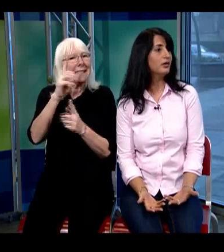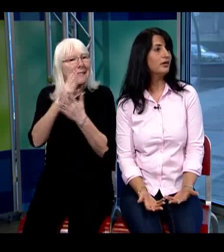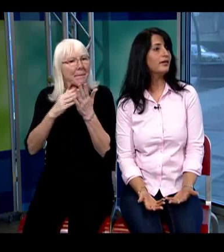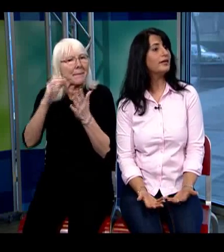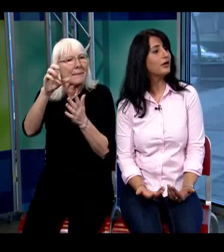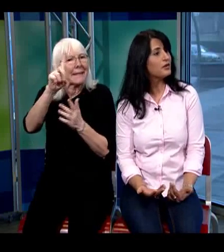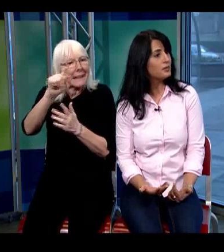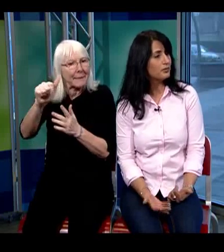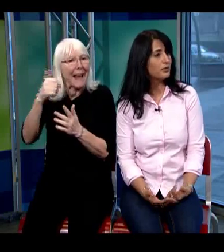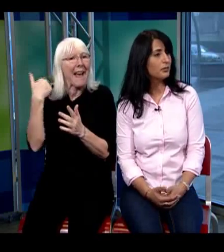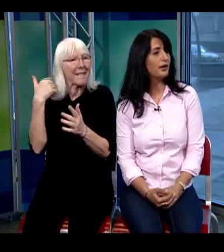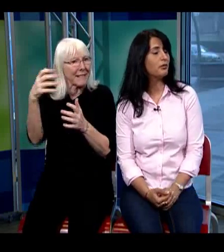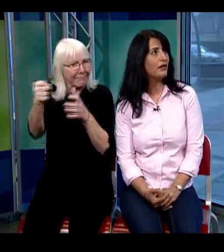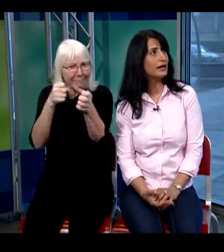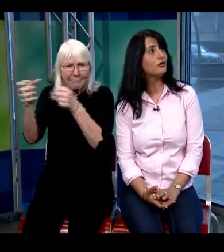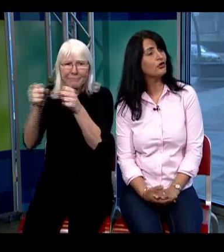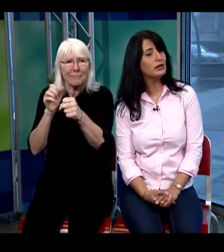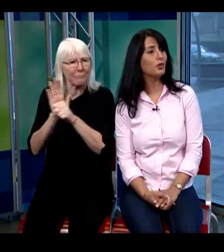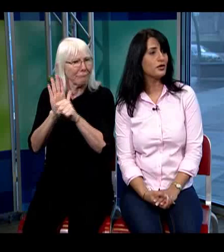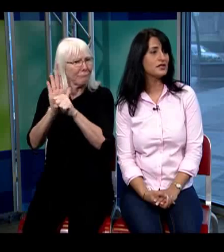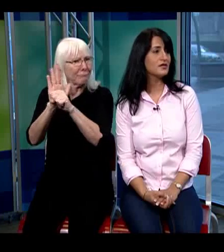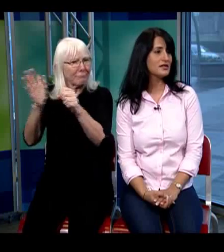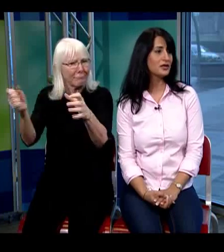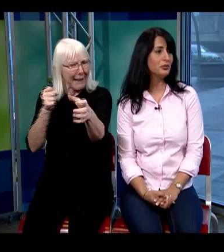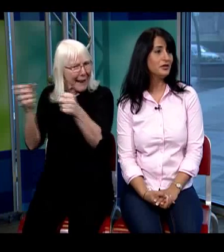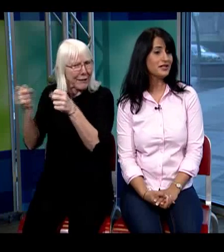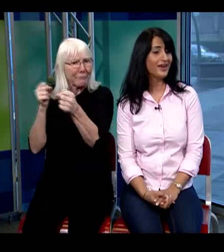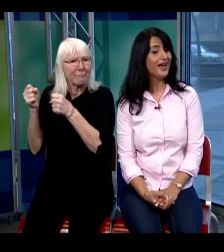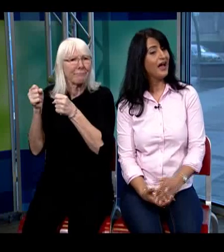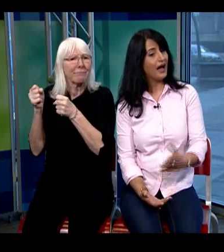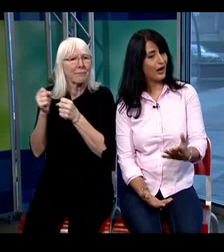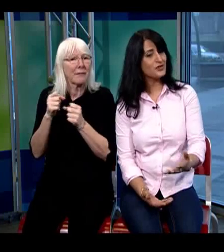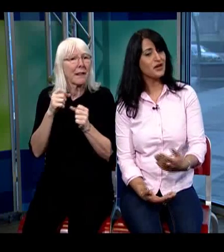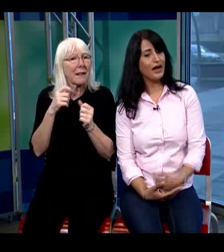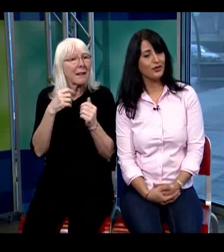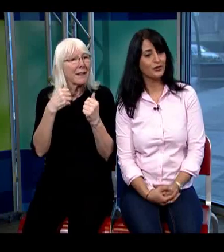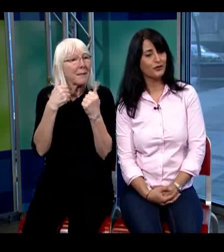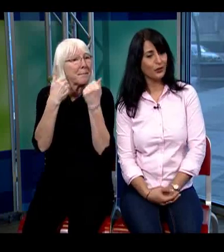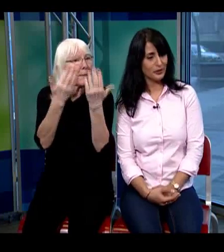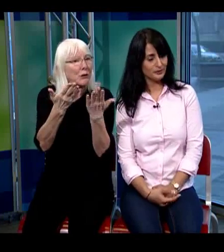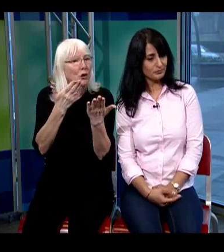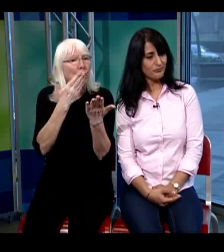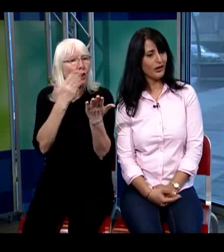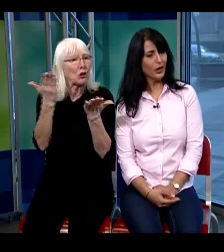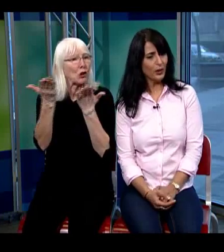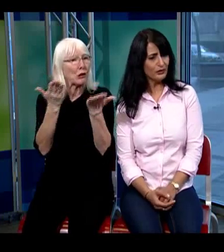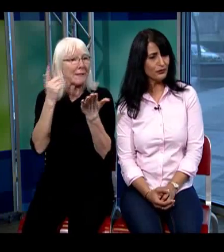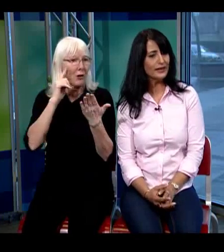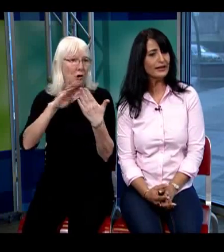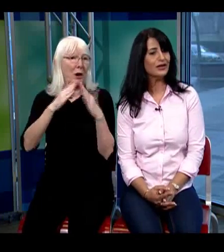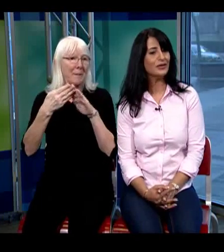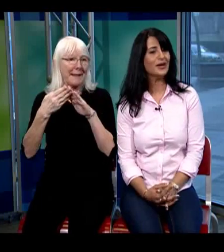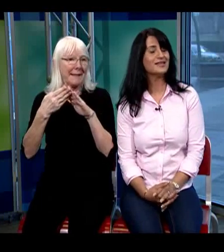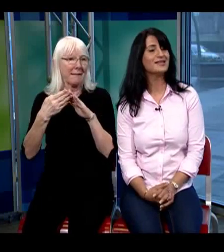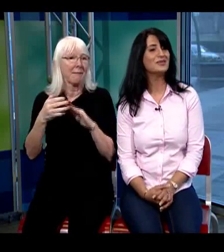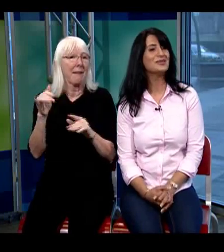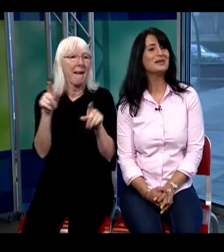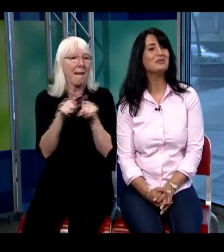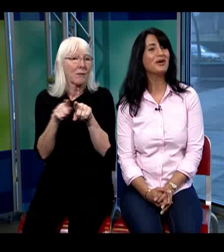that are providing a really important service in the community i also have on the floor a wonderful lady who has who's been a